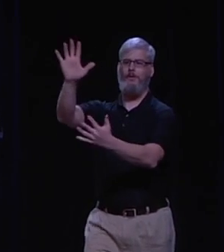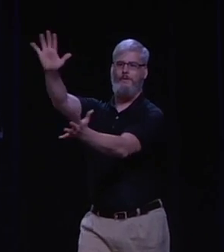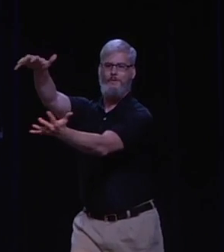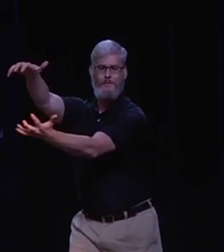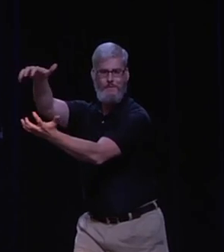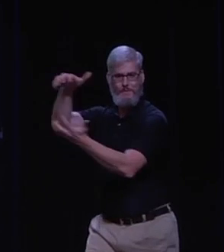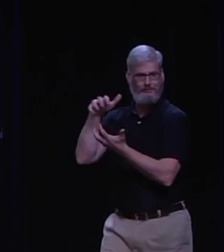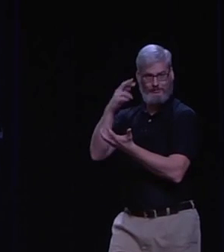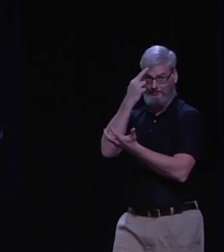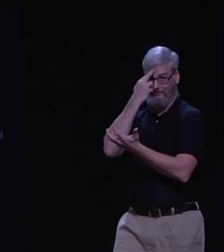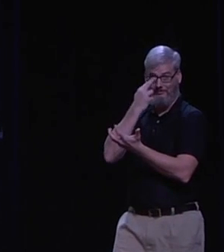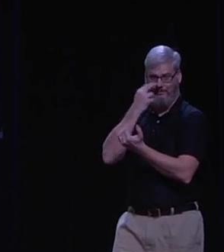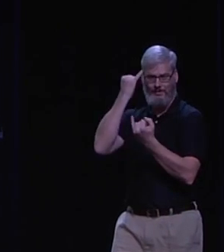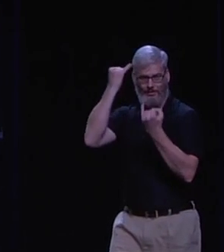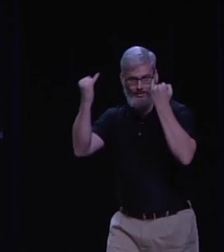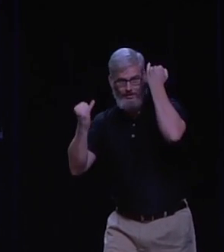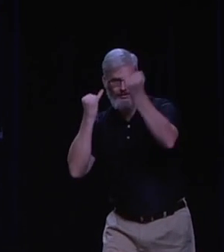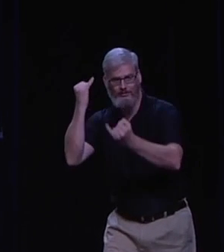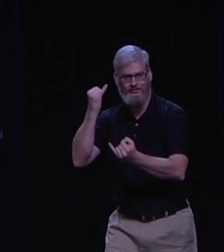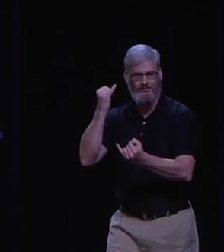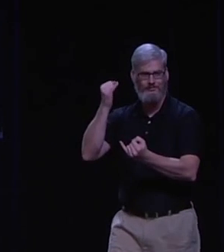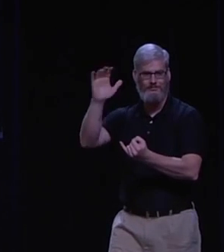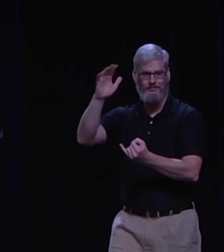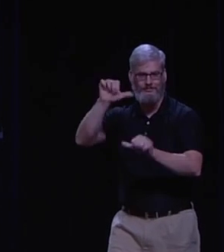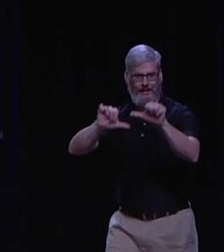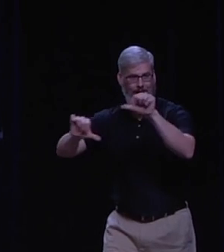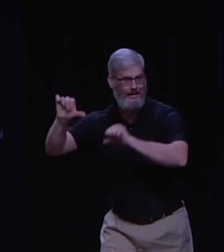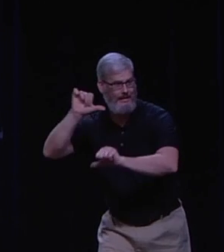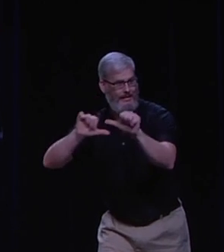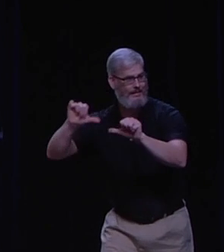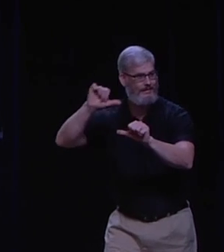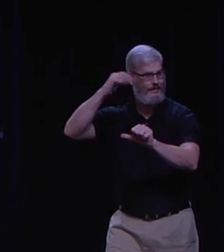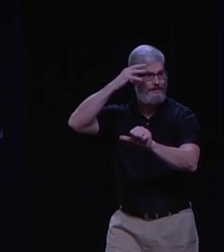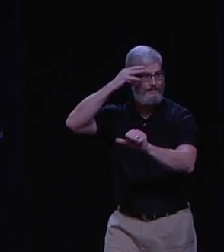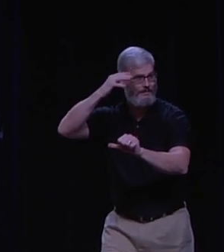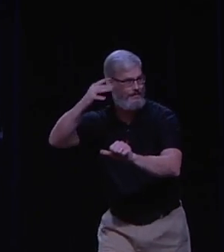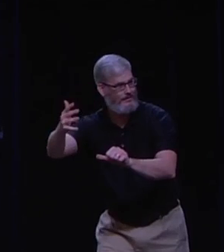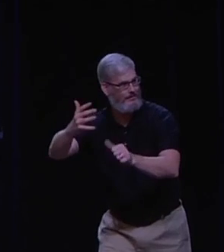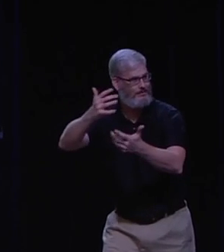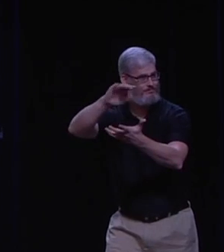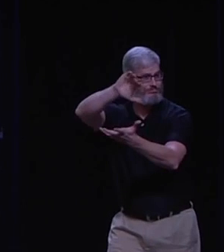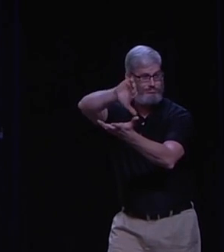So Islam really inherited a lot of the Roman ideas, a lot of their science, math,